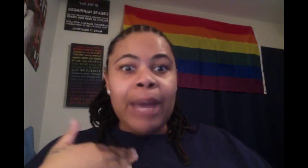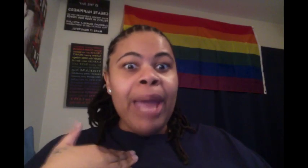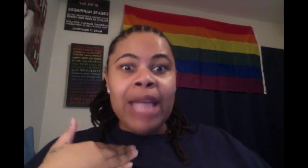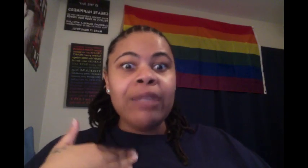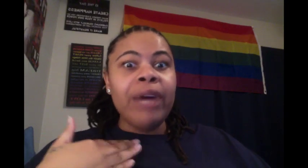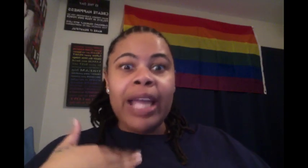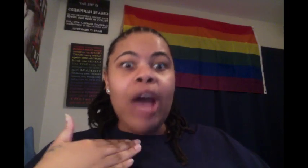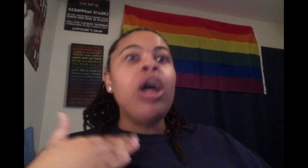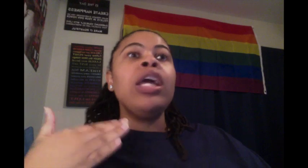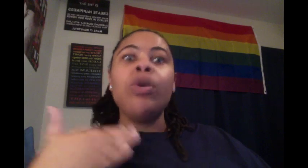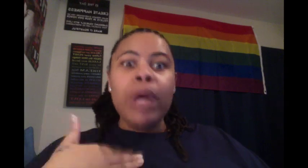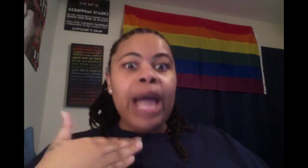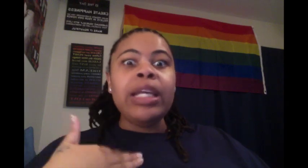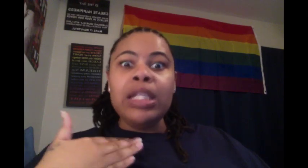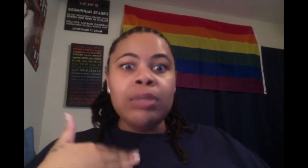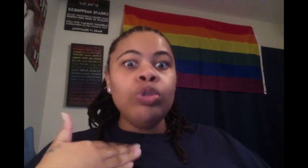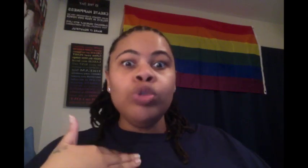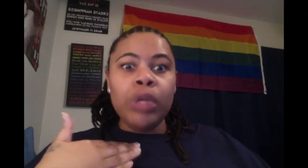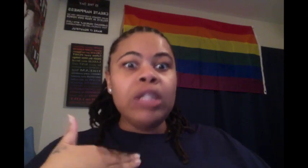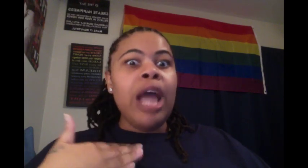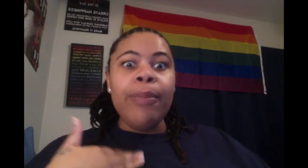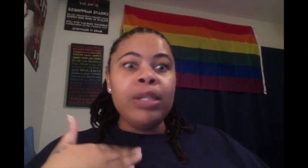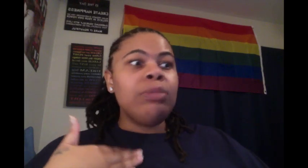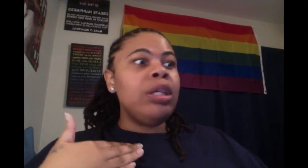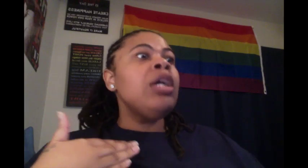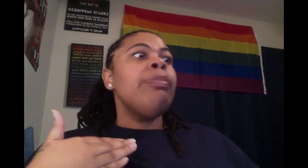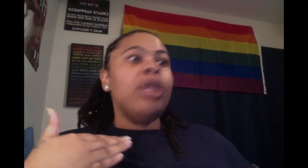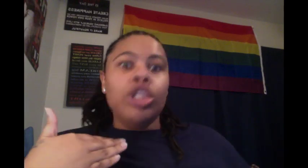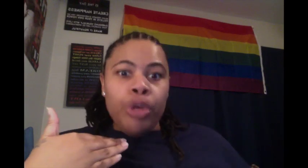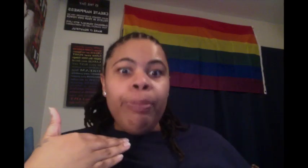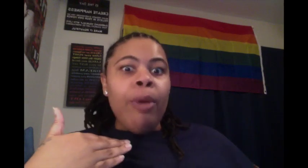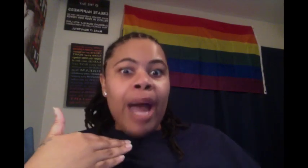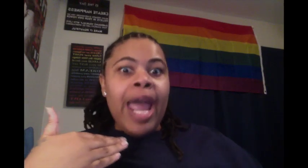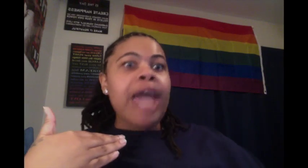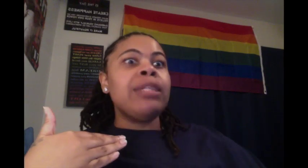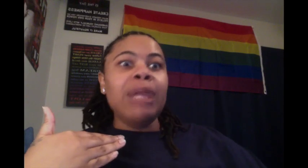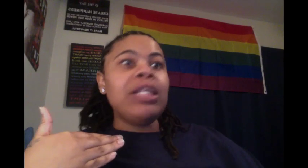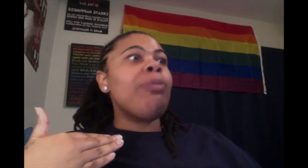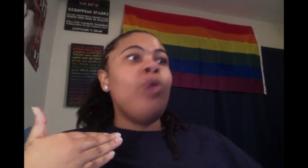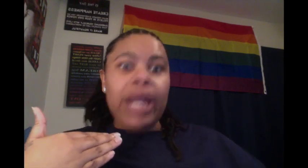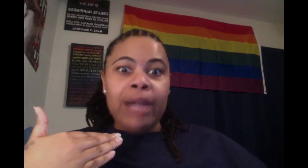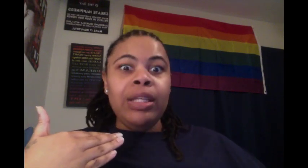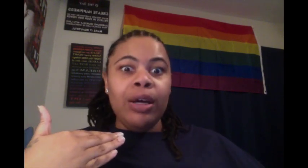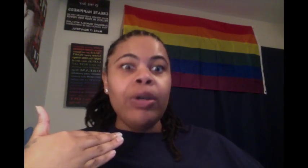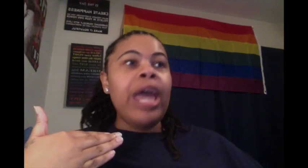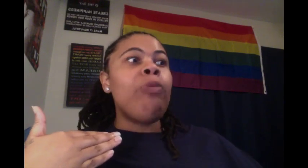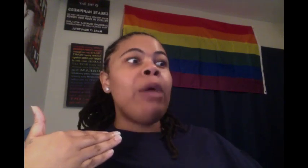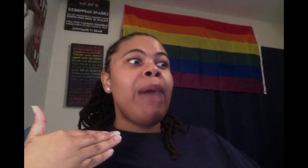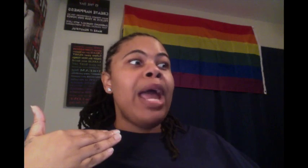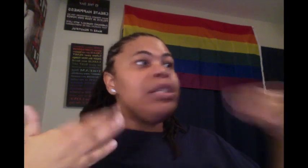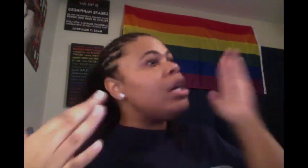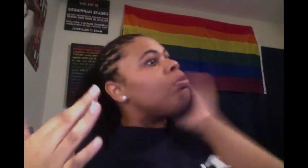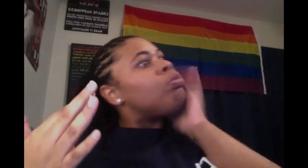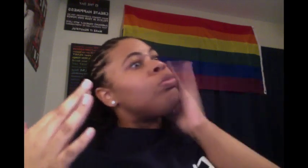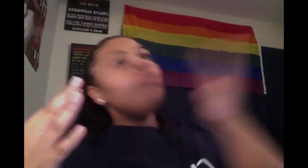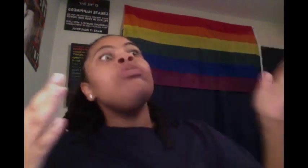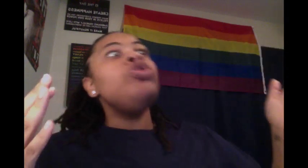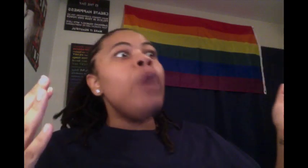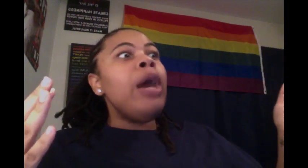pass the fuck out. And when I get some nutrients, y'all put some little, put a drip on my ass, bitch. I'm going out there. Okay, wake my ass up. You up?